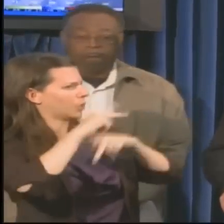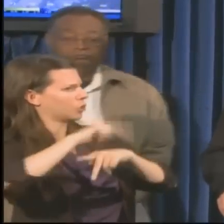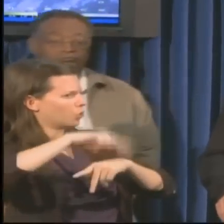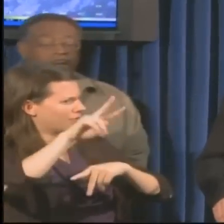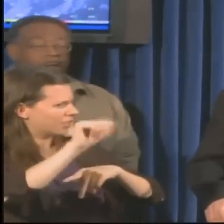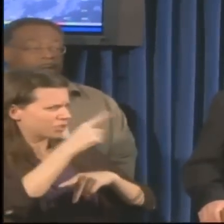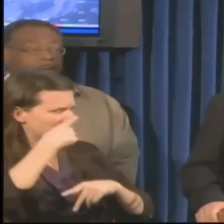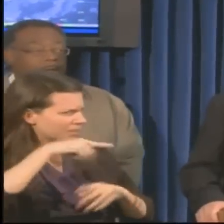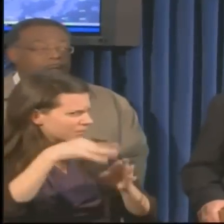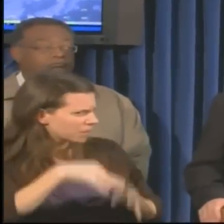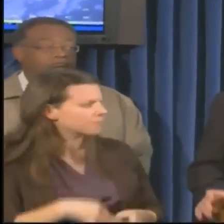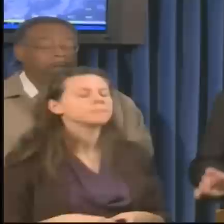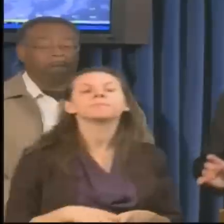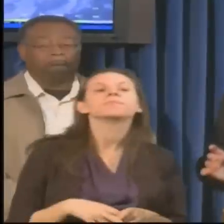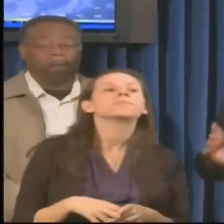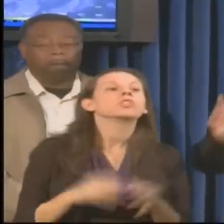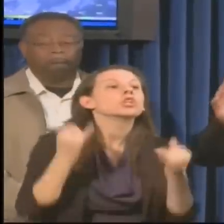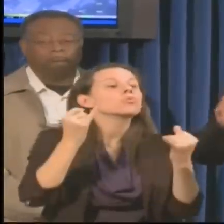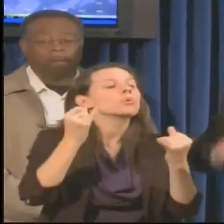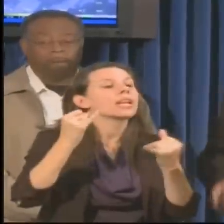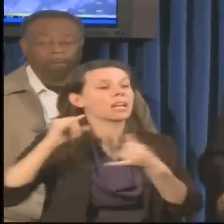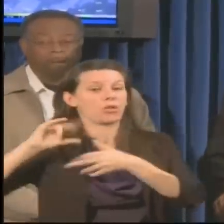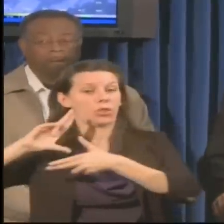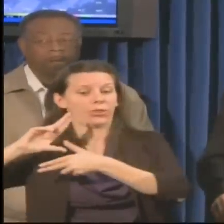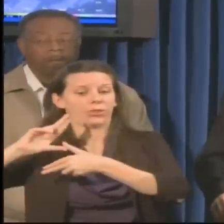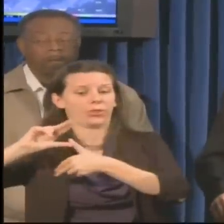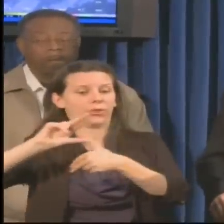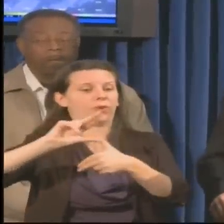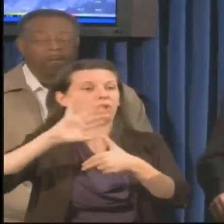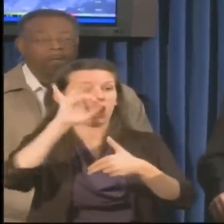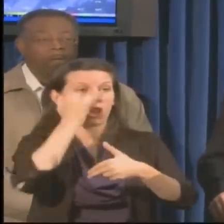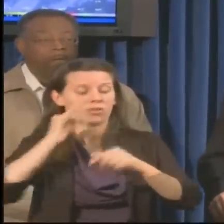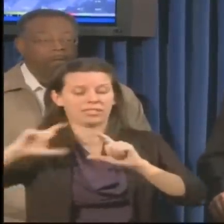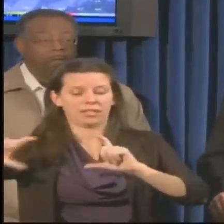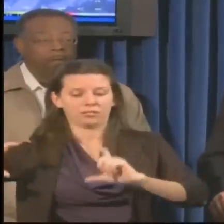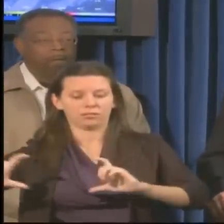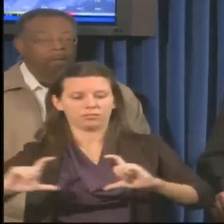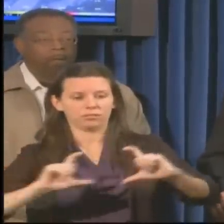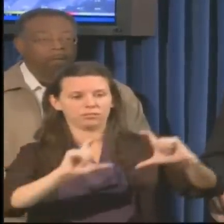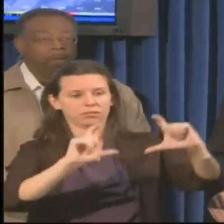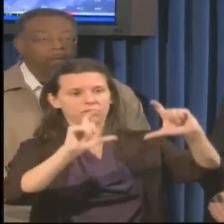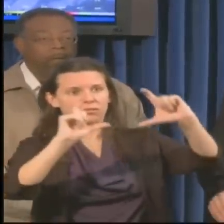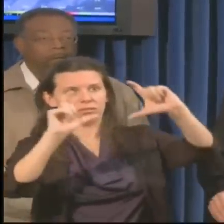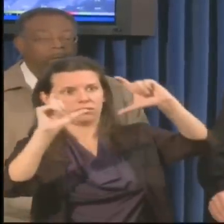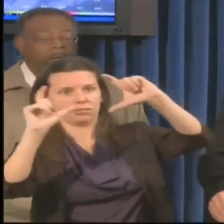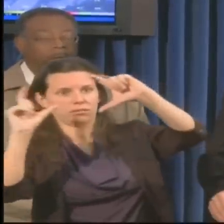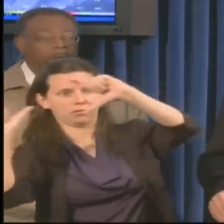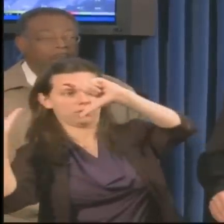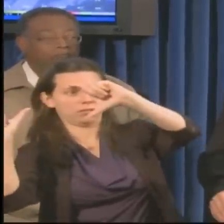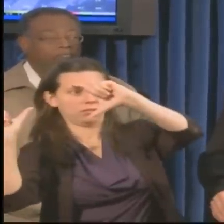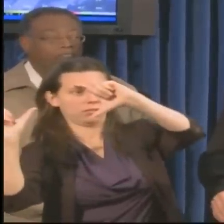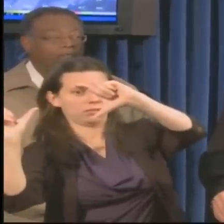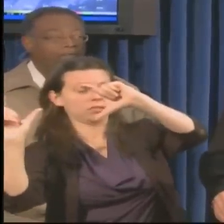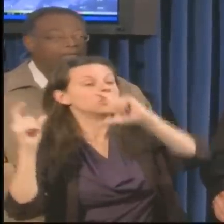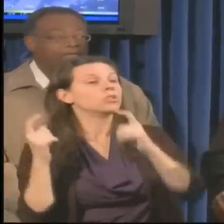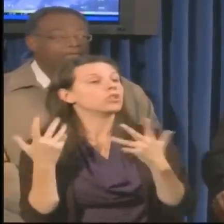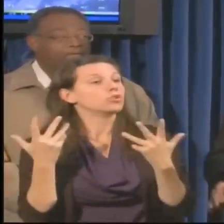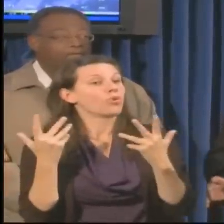tell me why that is? Well, the way the storm seems to be tracking up the coast, there's already rain and